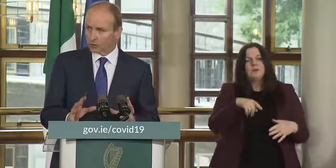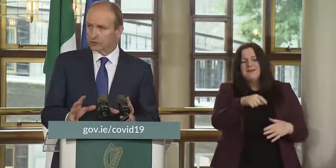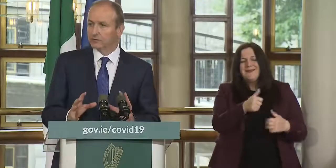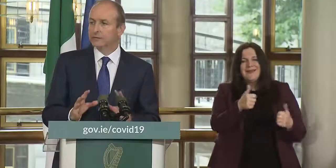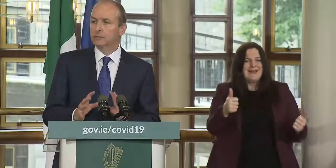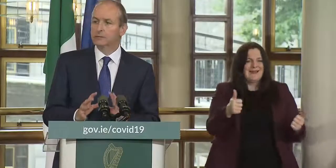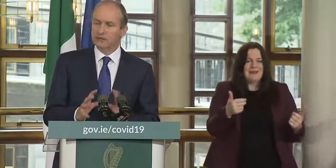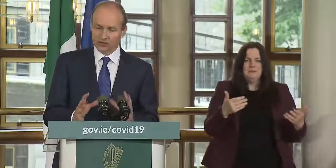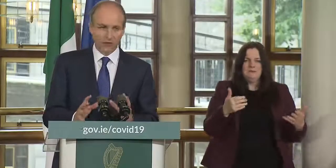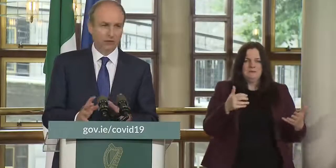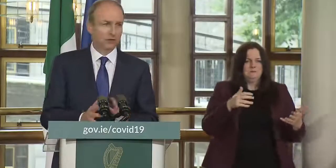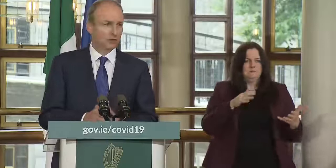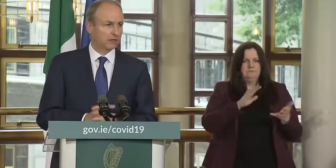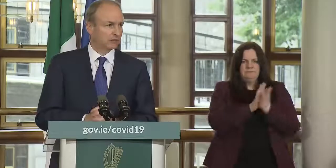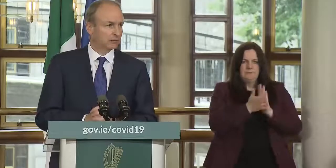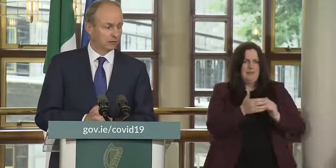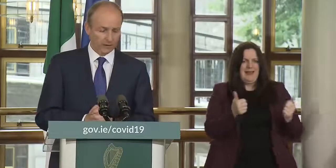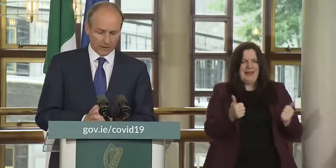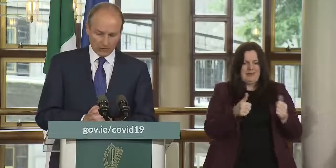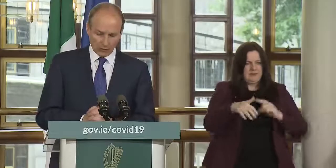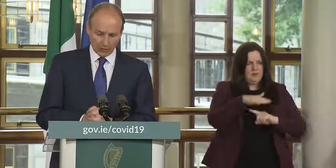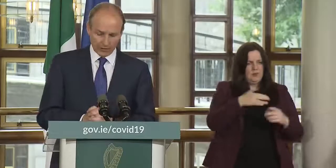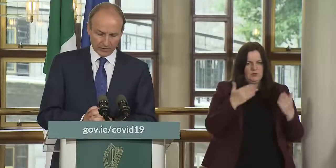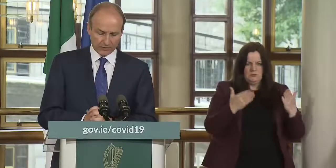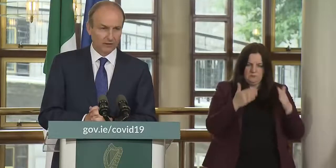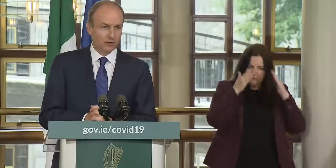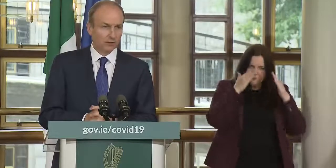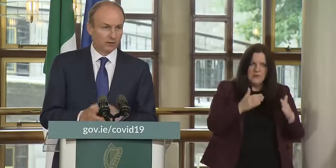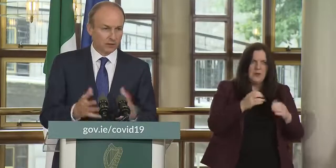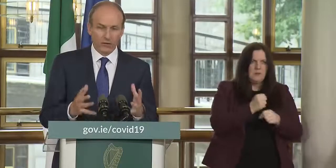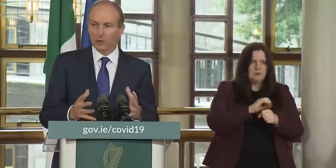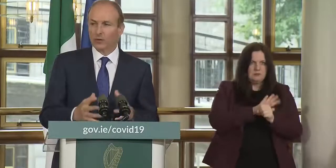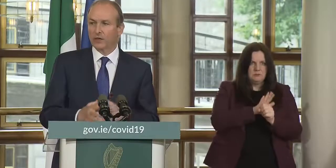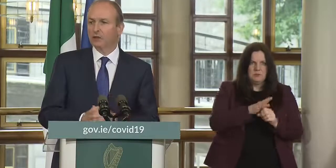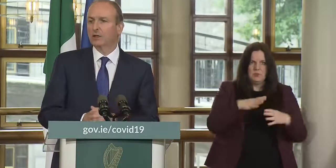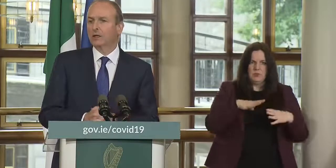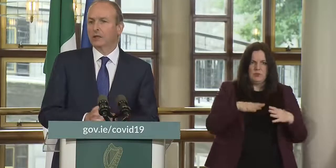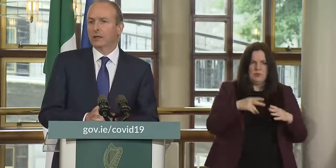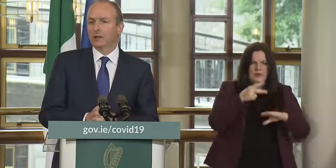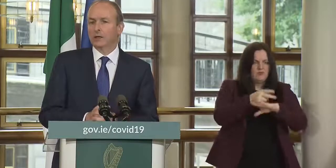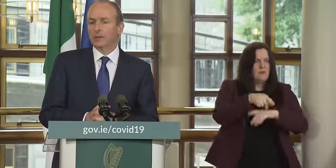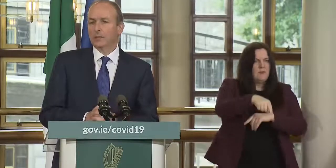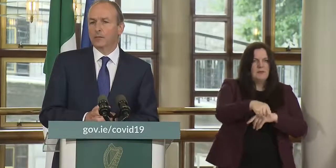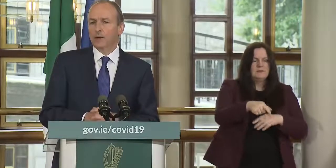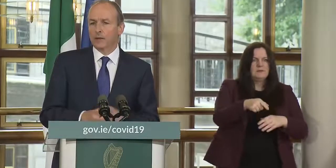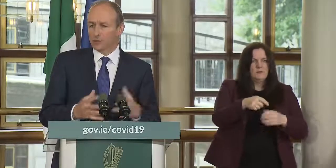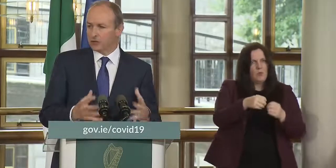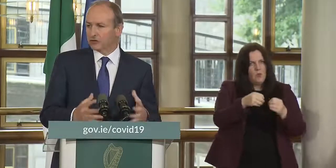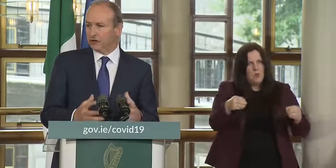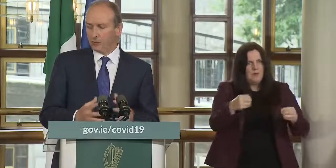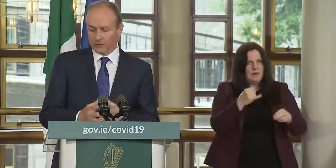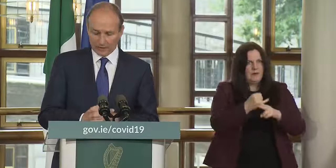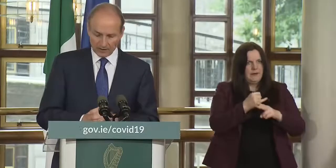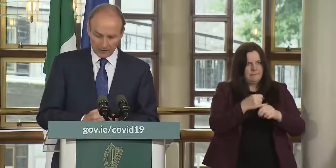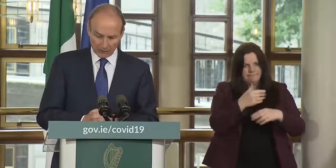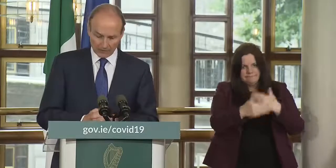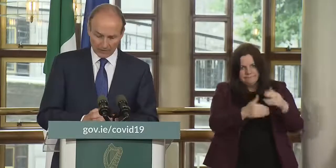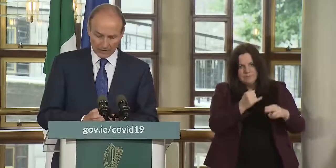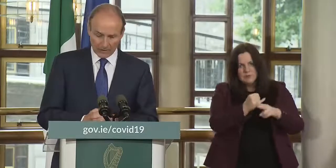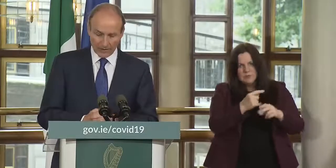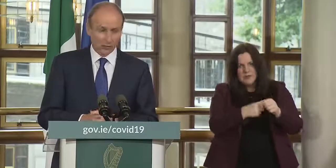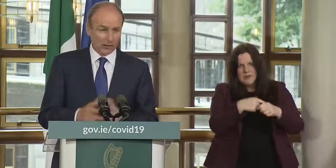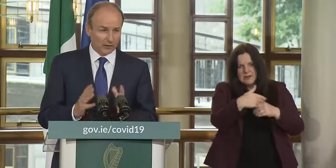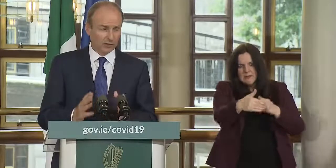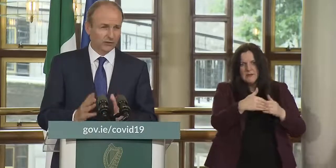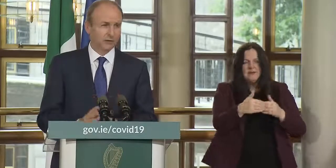of our current position in relation to covert 19 that would interfere with that project and with that endeavor